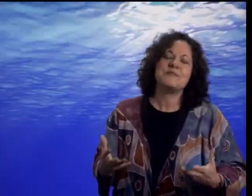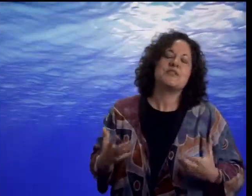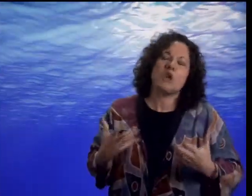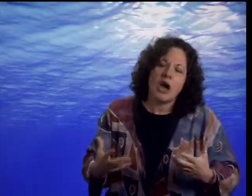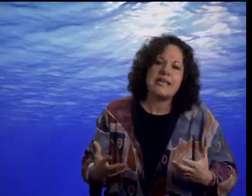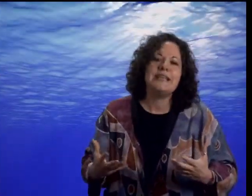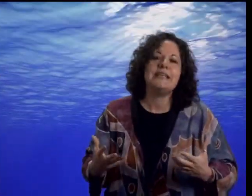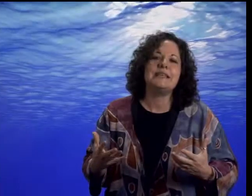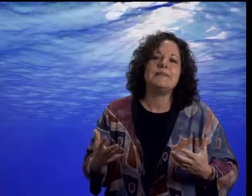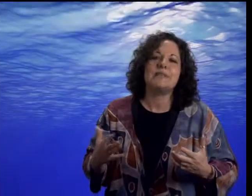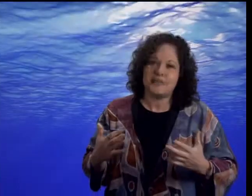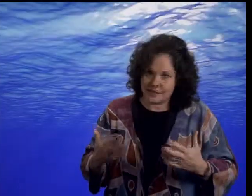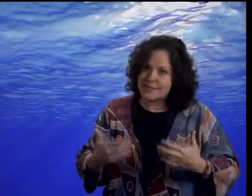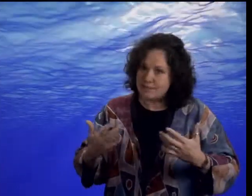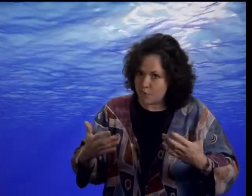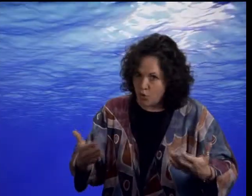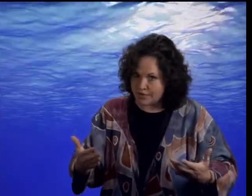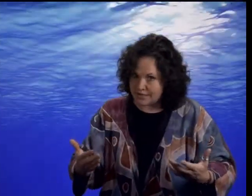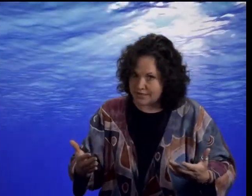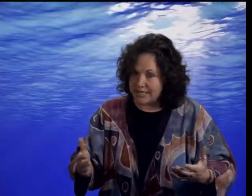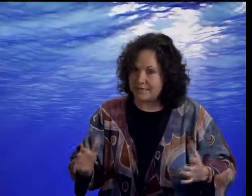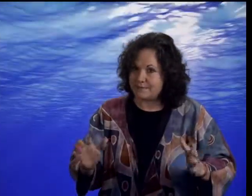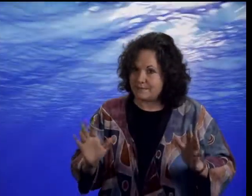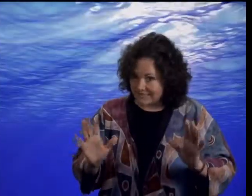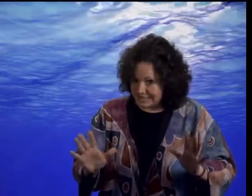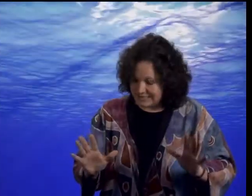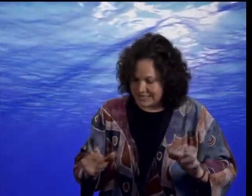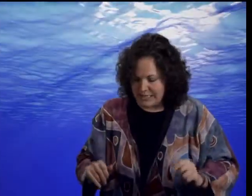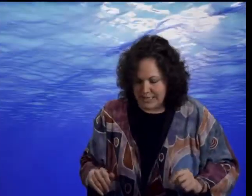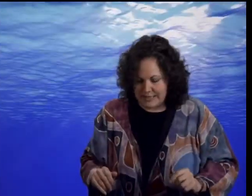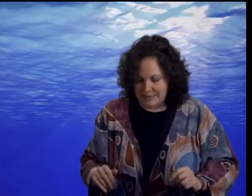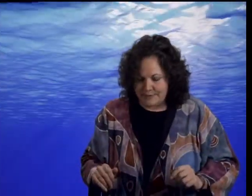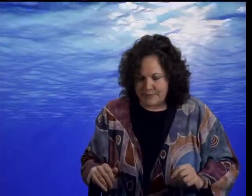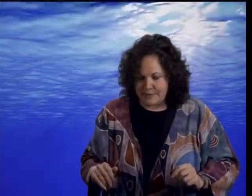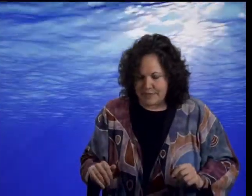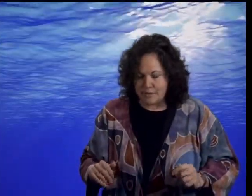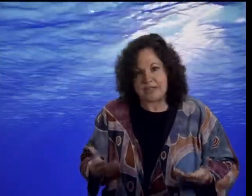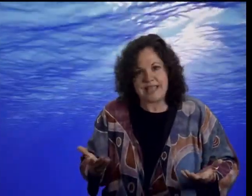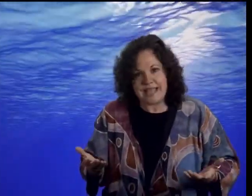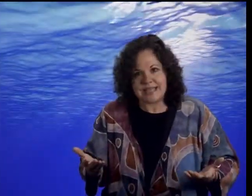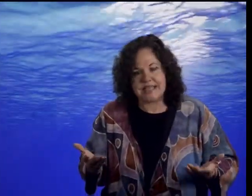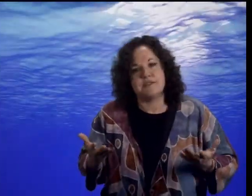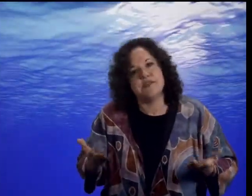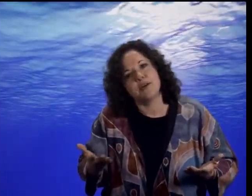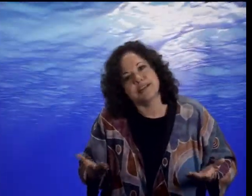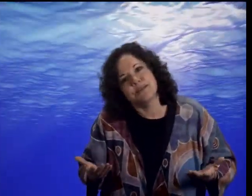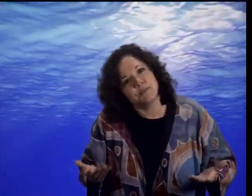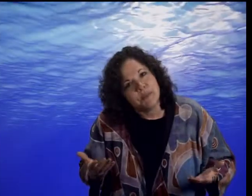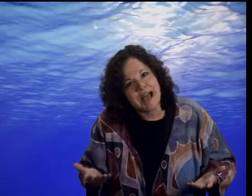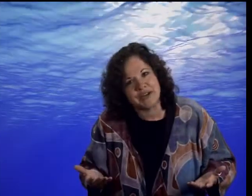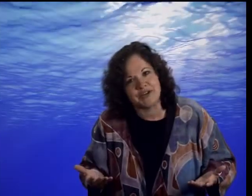Talking is important. Yes. But in the end, it's a very simple matter.